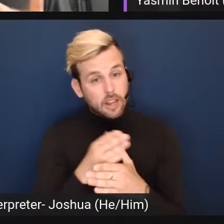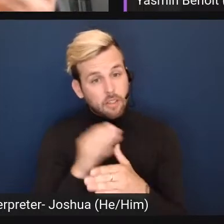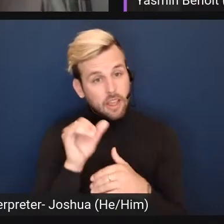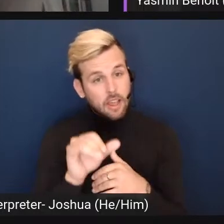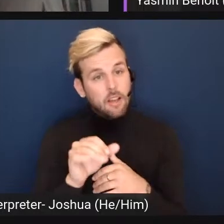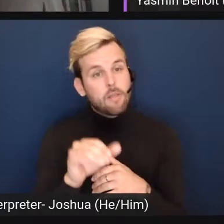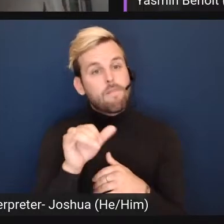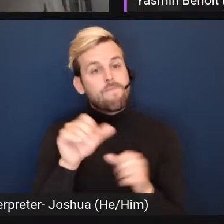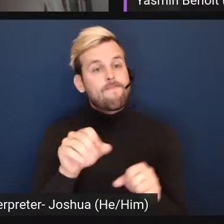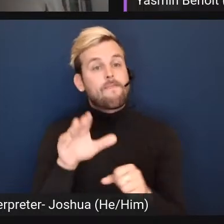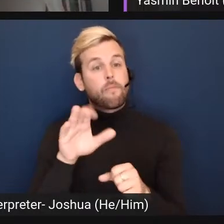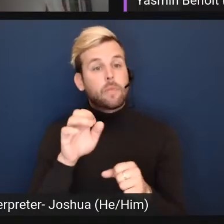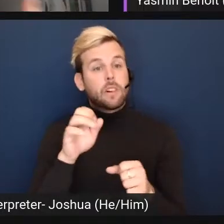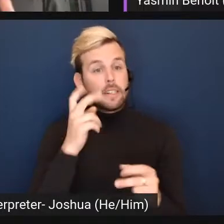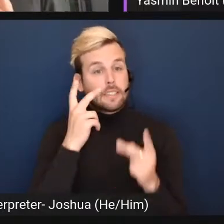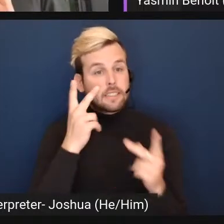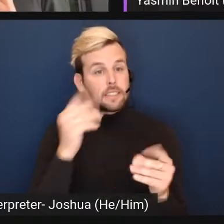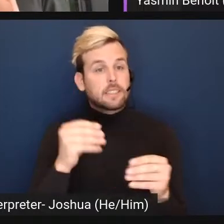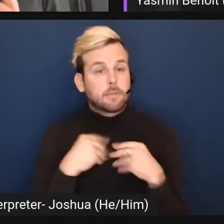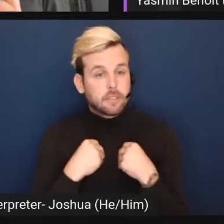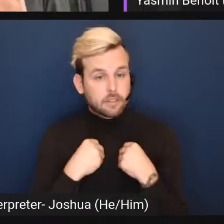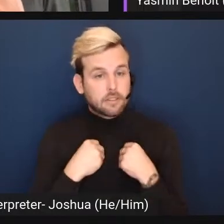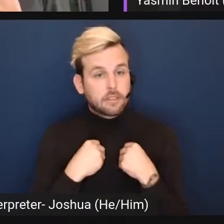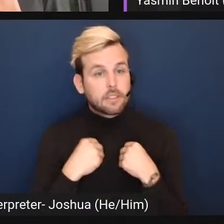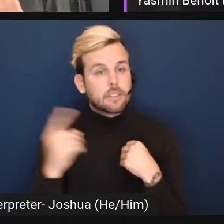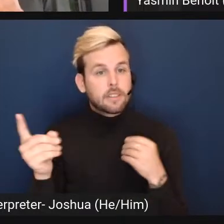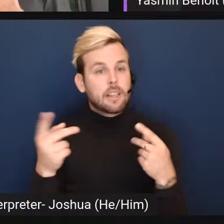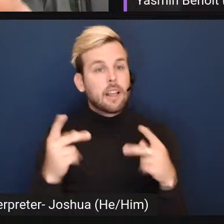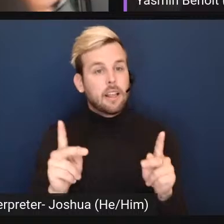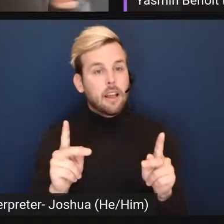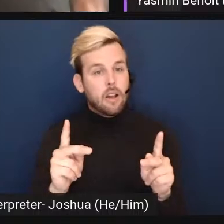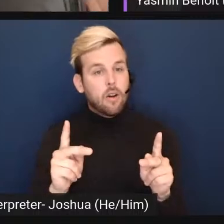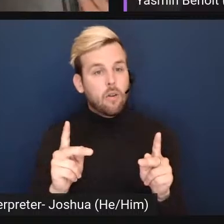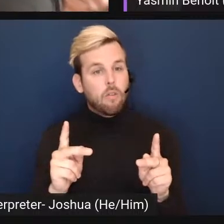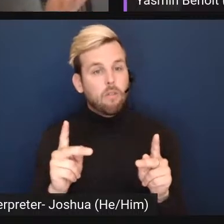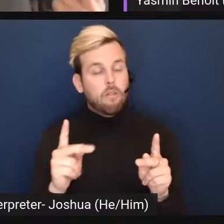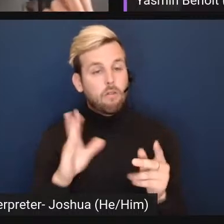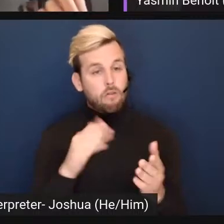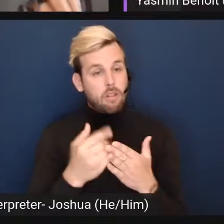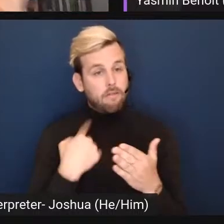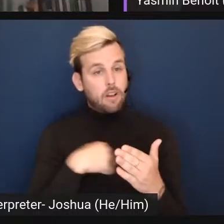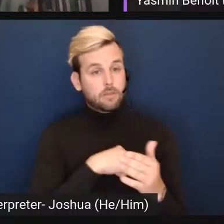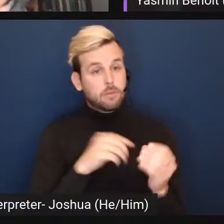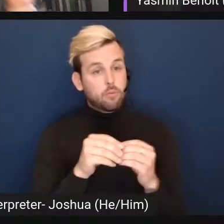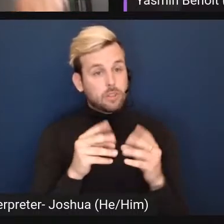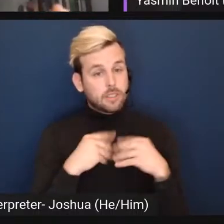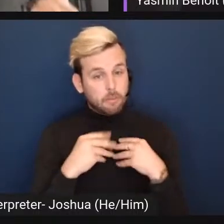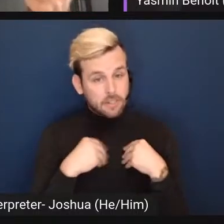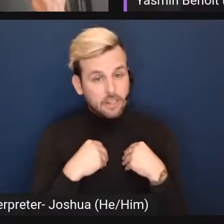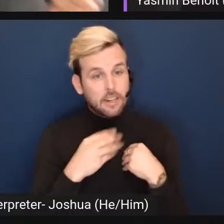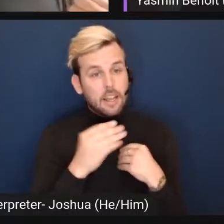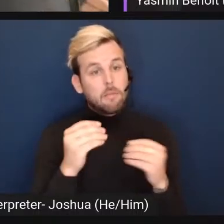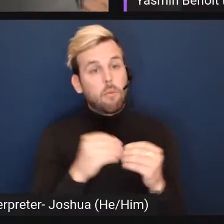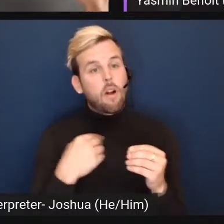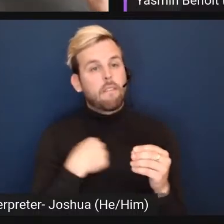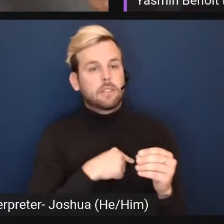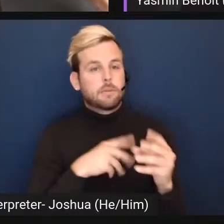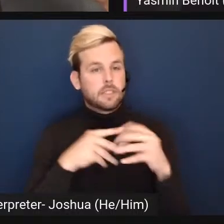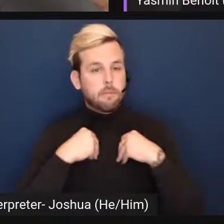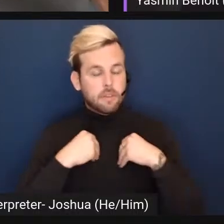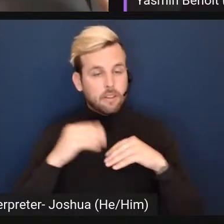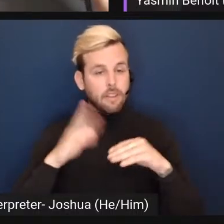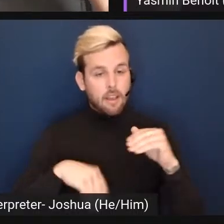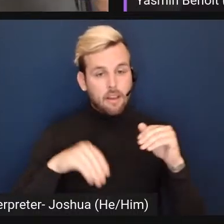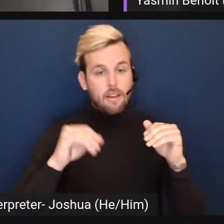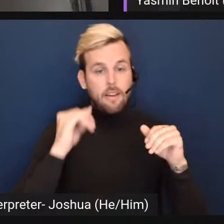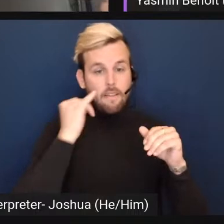those can be seen and accepted and they allow allow all of us to be more accepted and they allow more of us to be accepted than